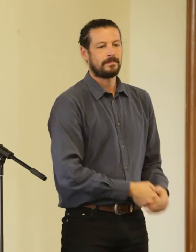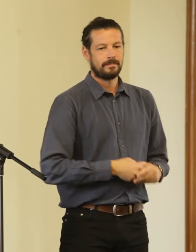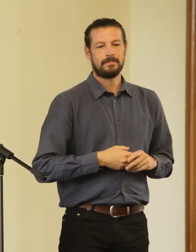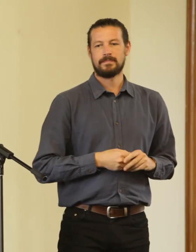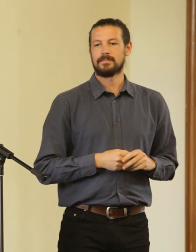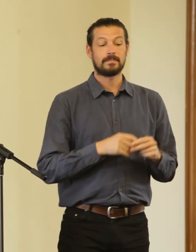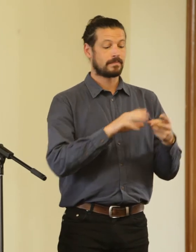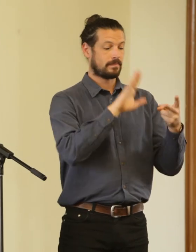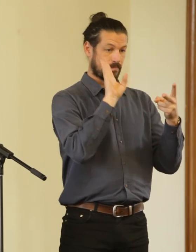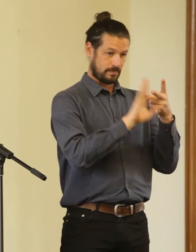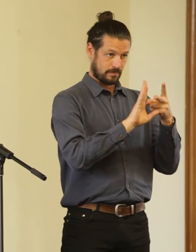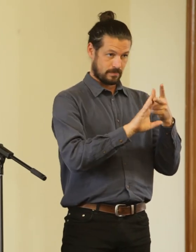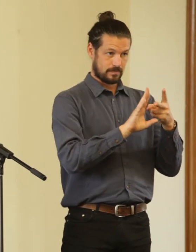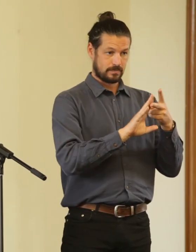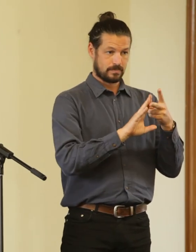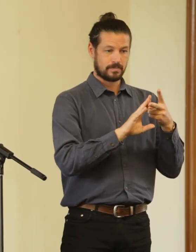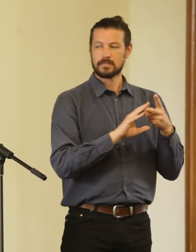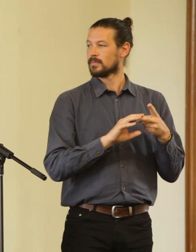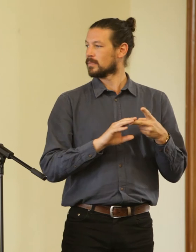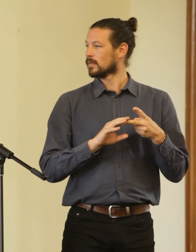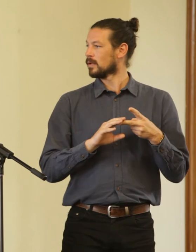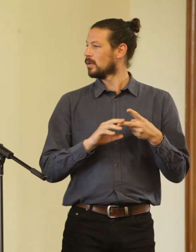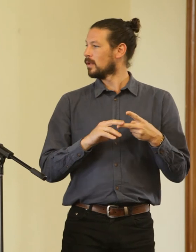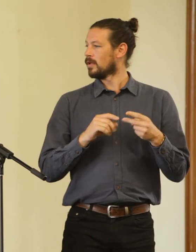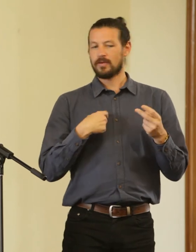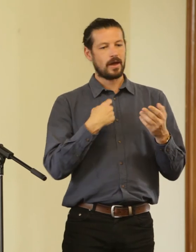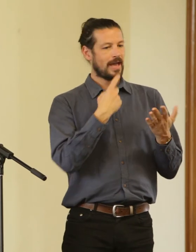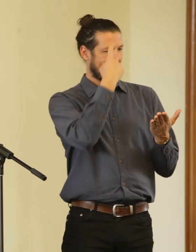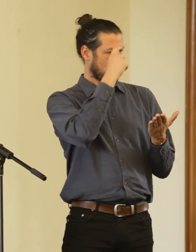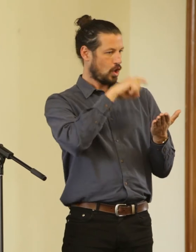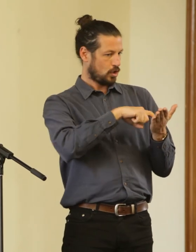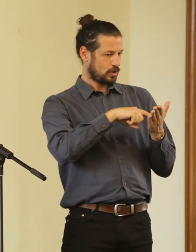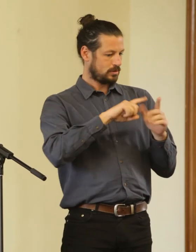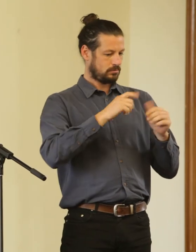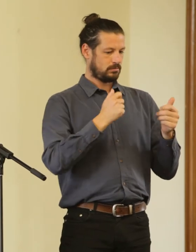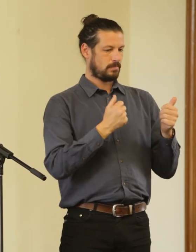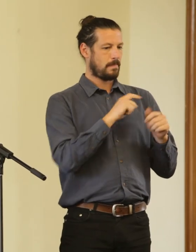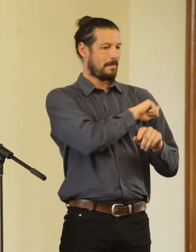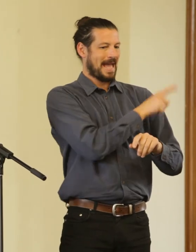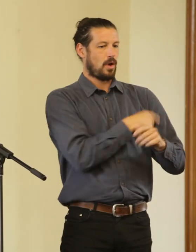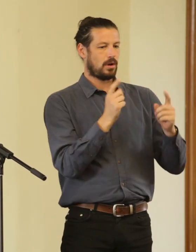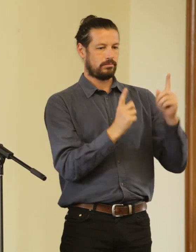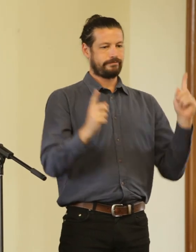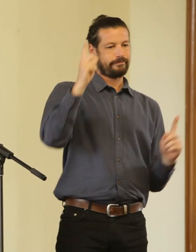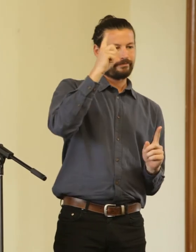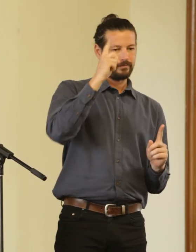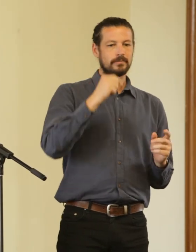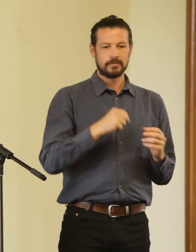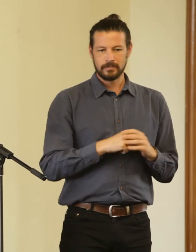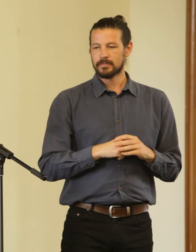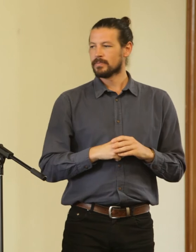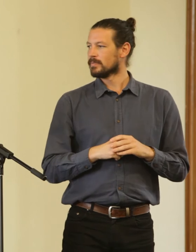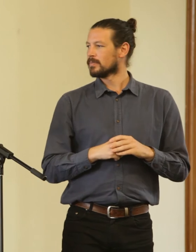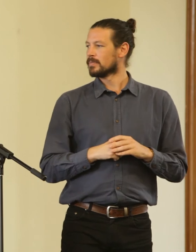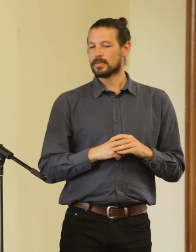feature is this idea of acknowledging and addressing power imbalances. So, this specifically refers to a